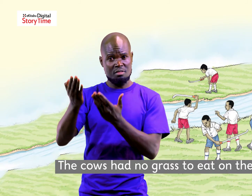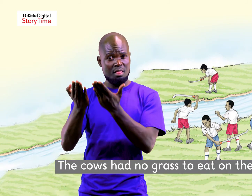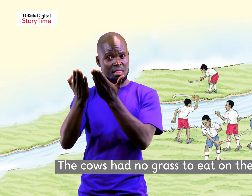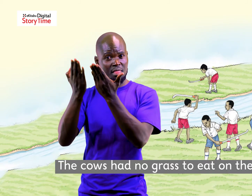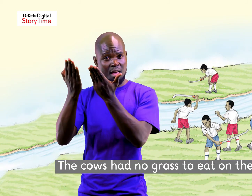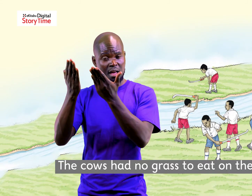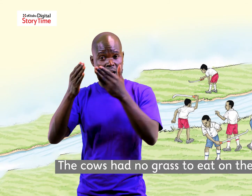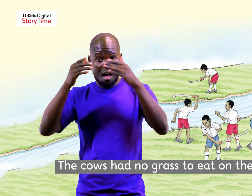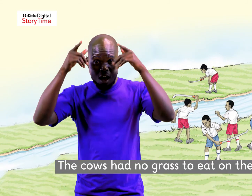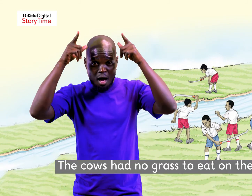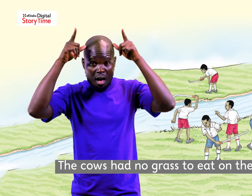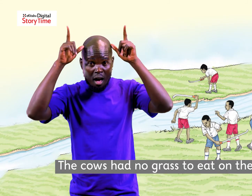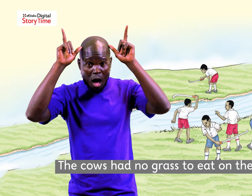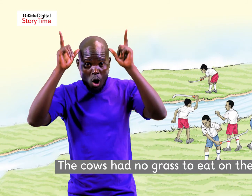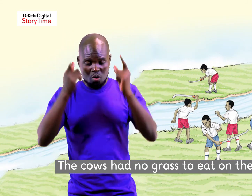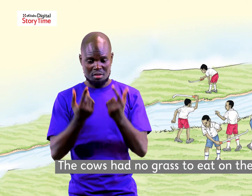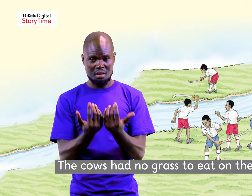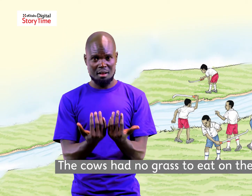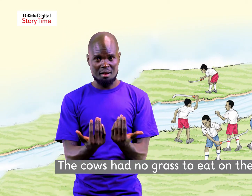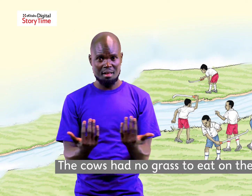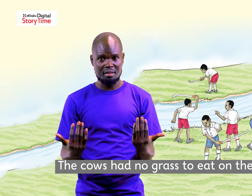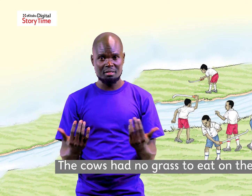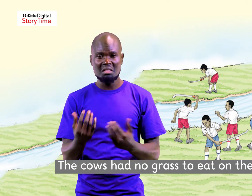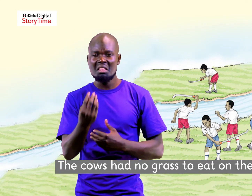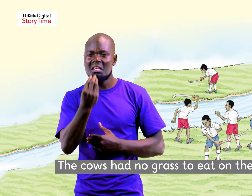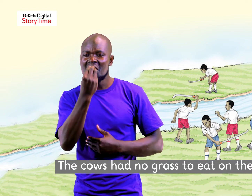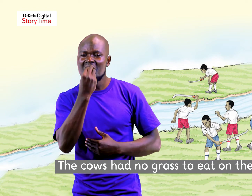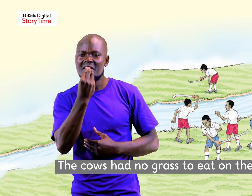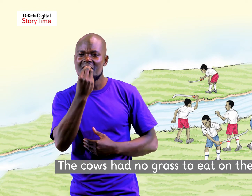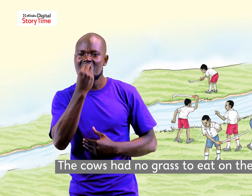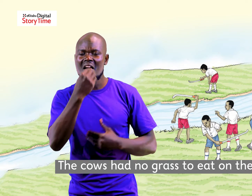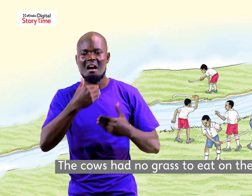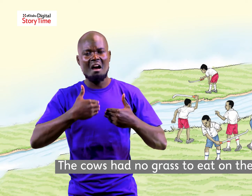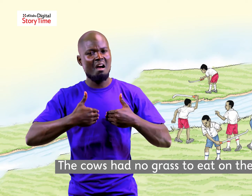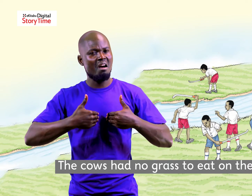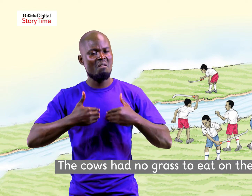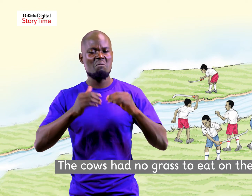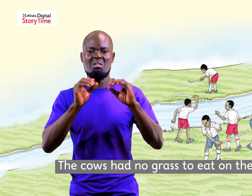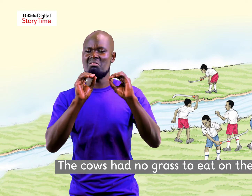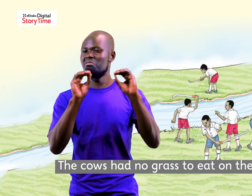the cows had no grass to eat on the hills